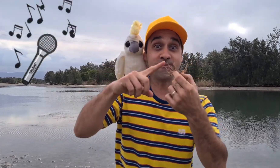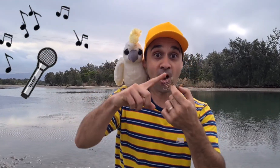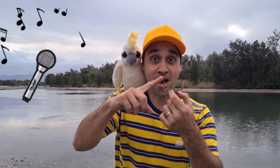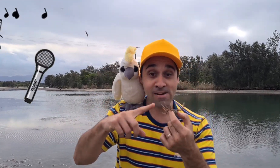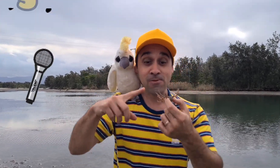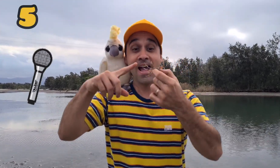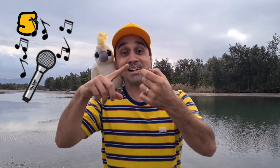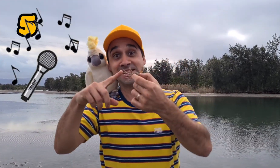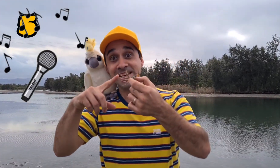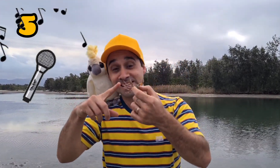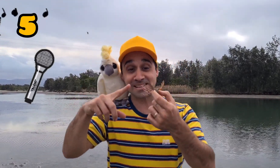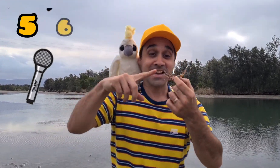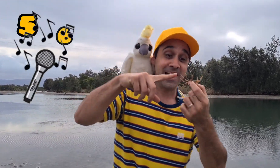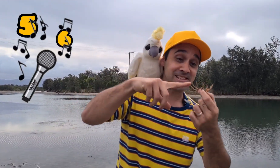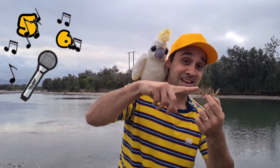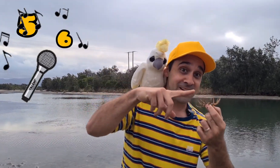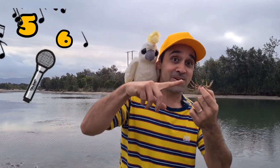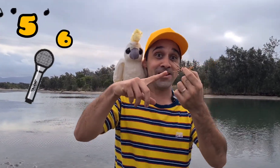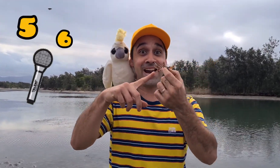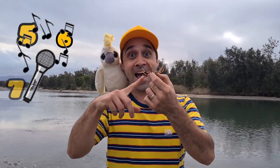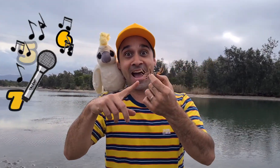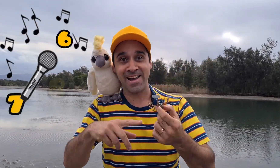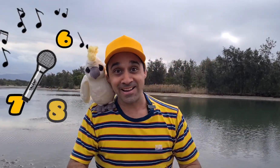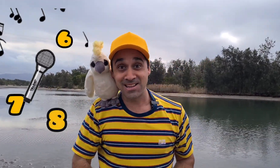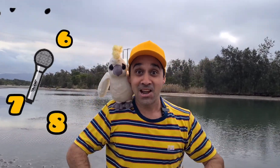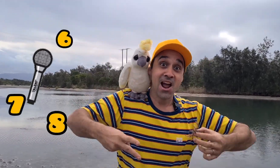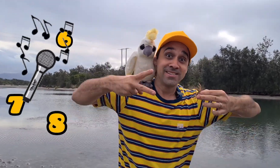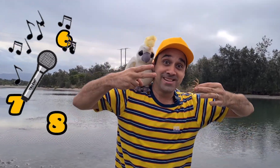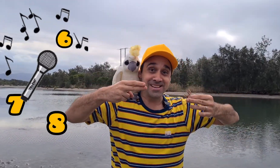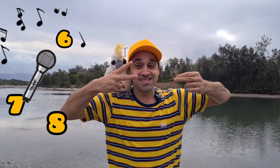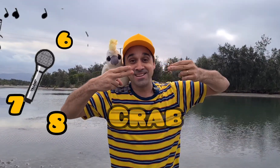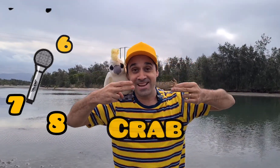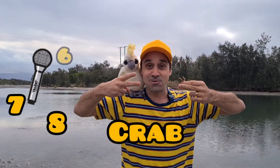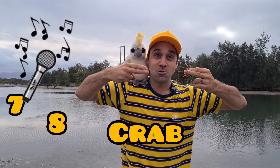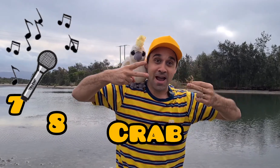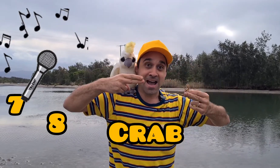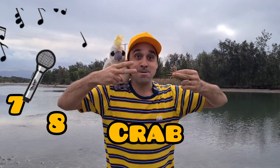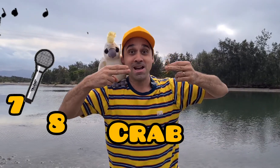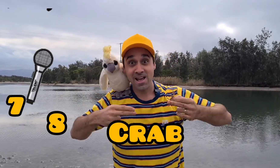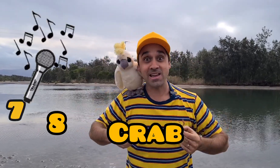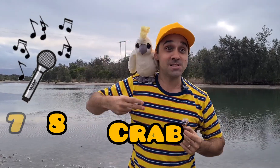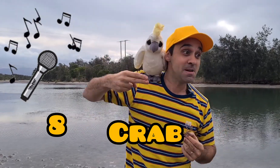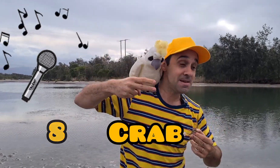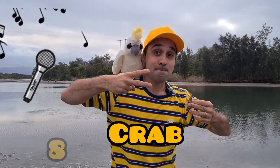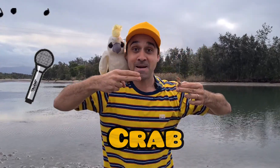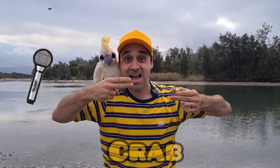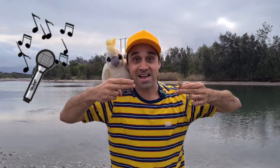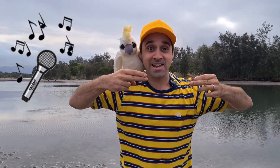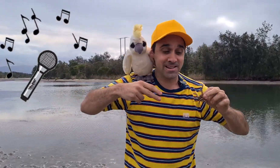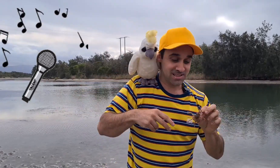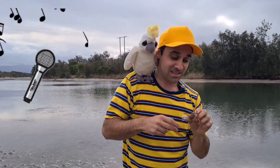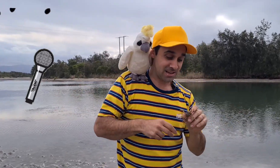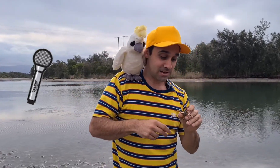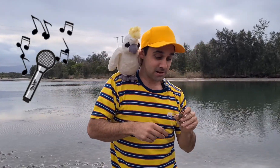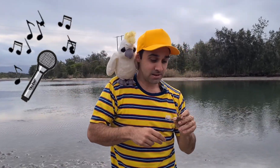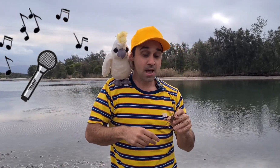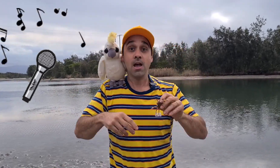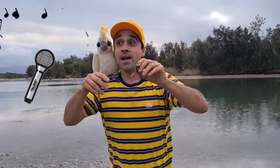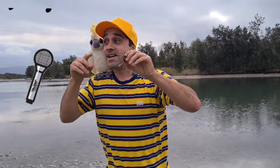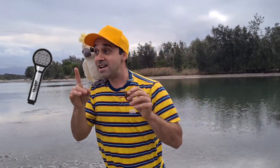five, a six, a seven, eight. This little crab is me mate. Now